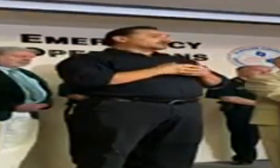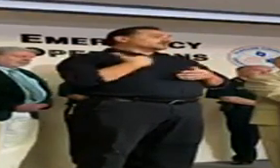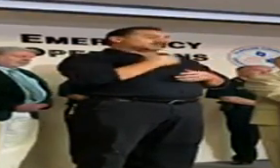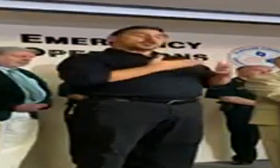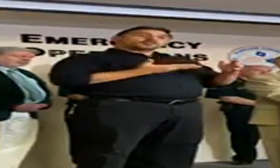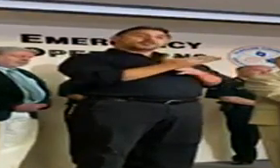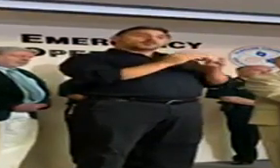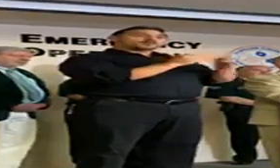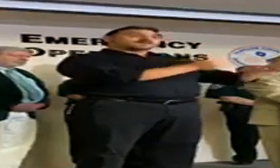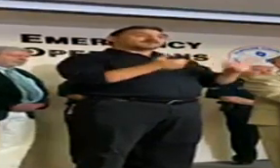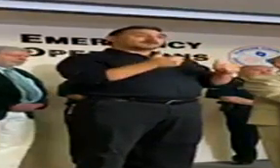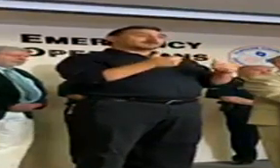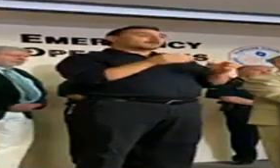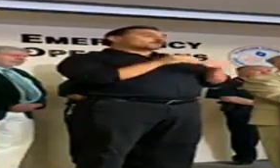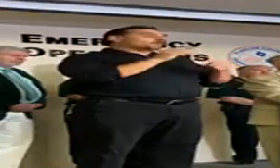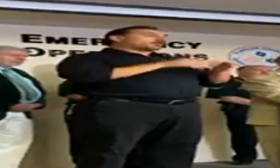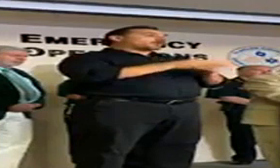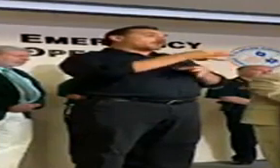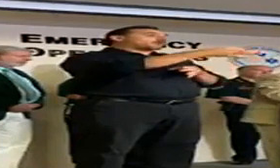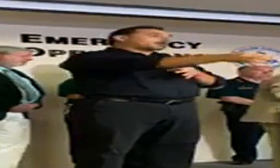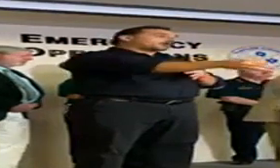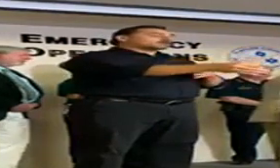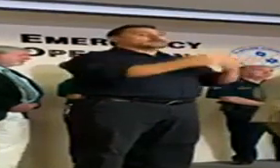quicker rather than later. Thank you.